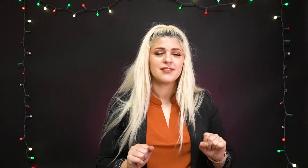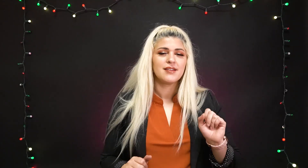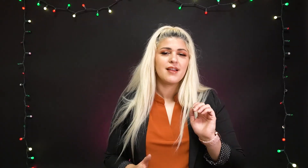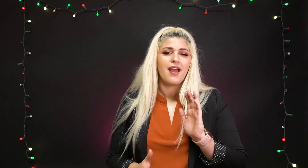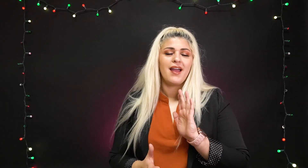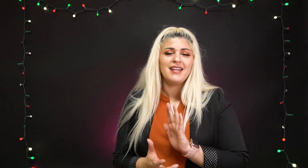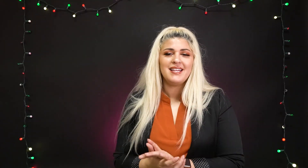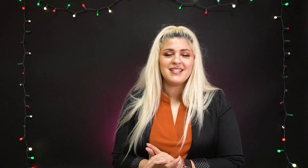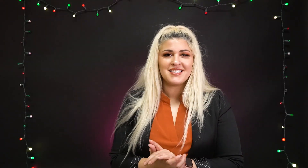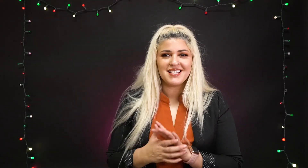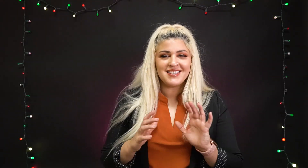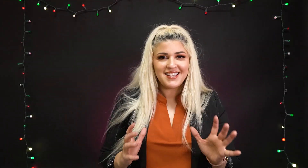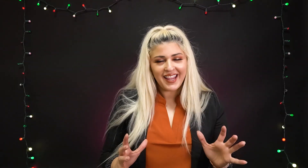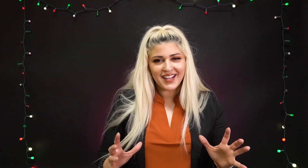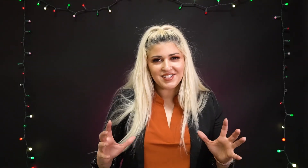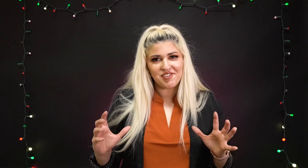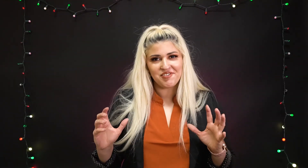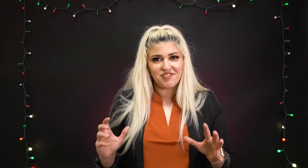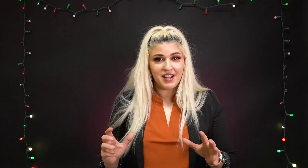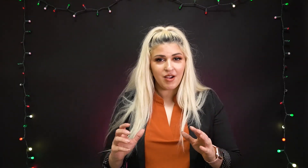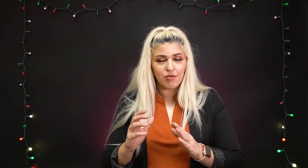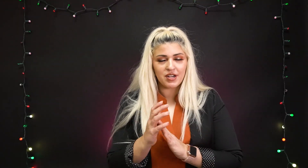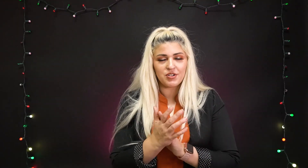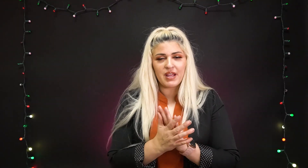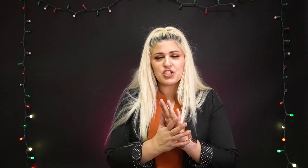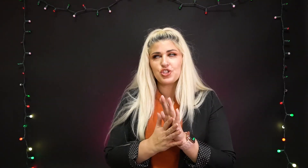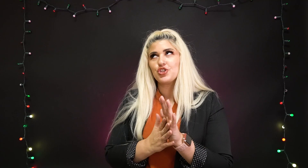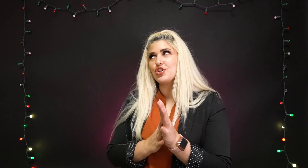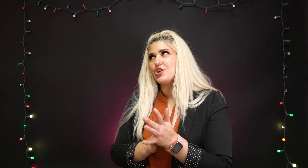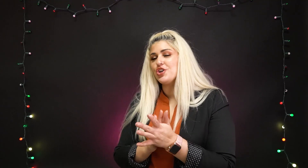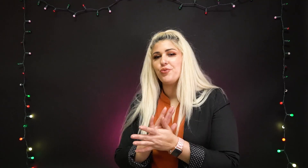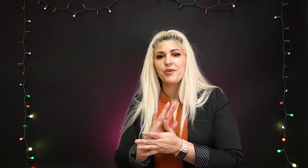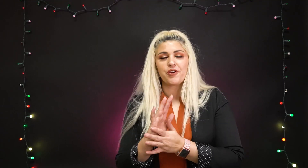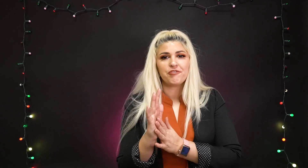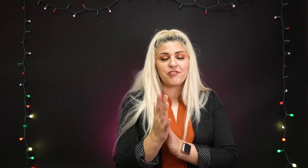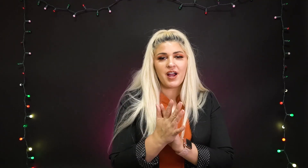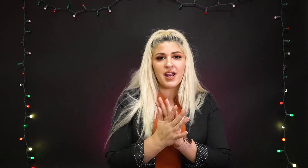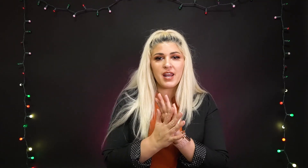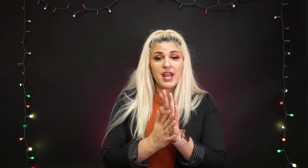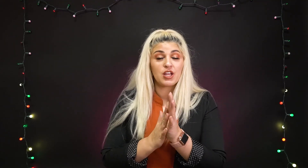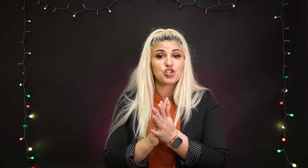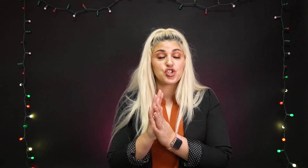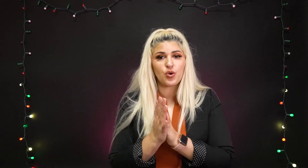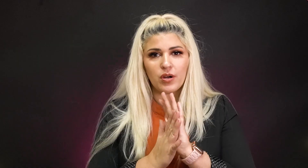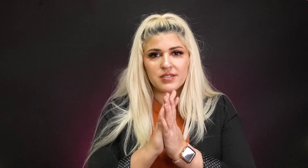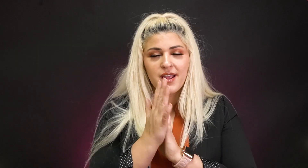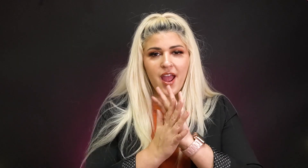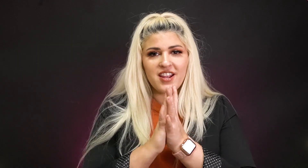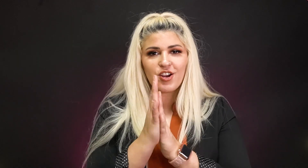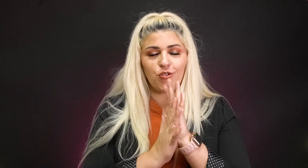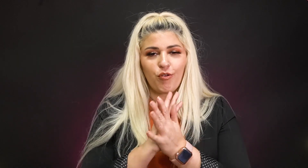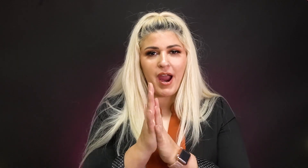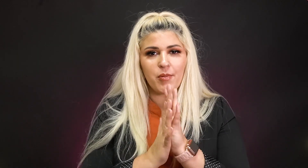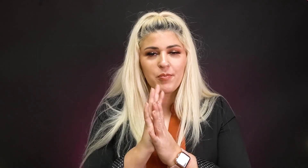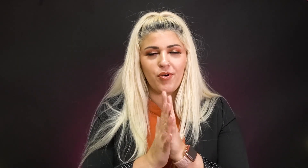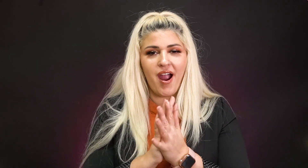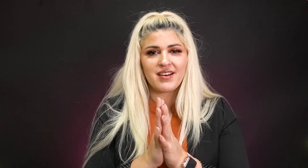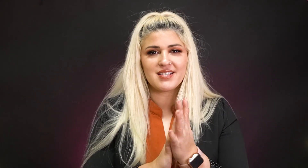in today's video we're going to do a super fun and short grammar practice